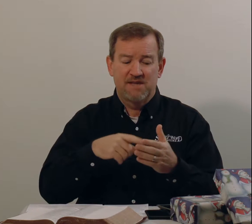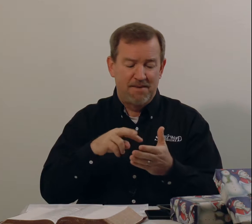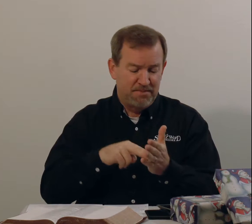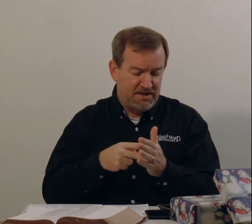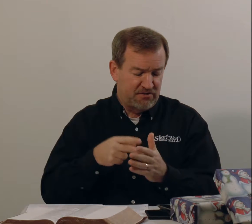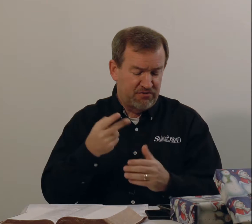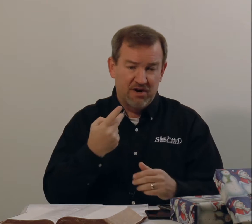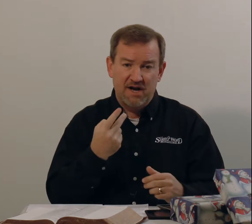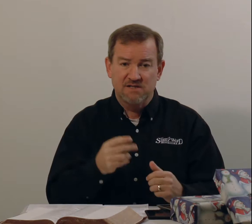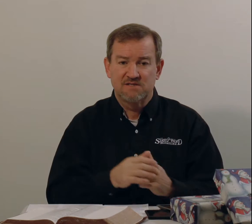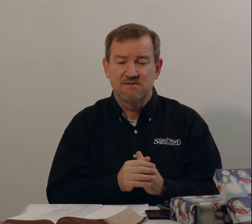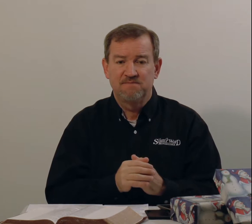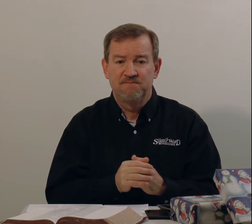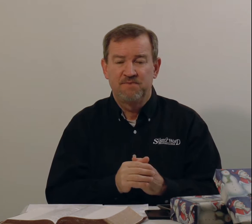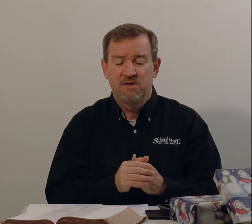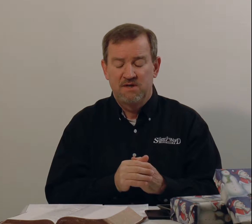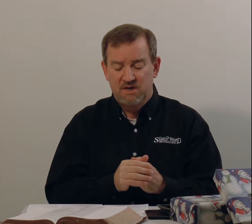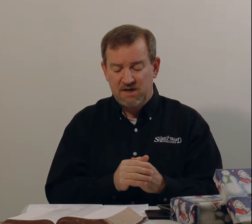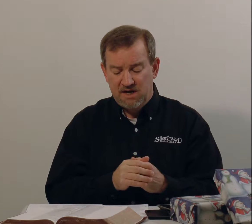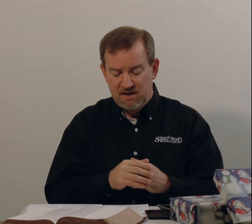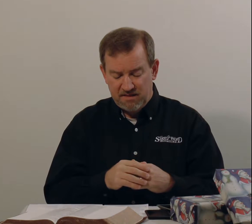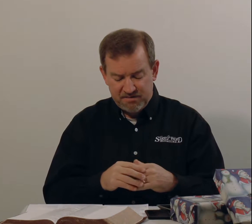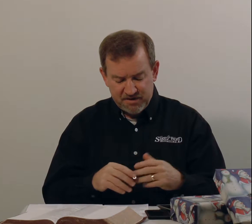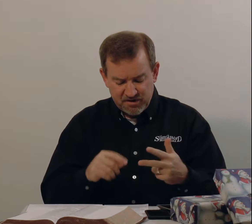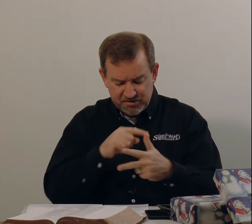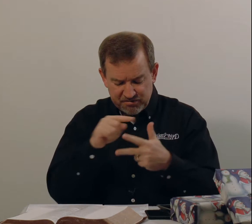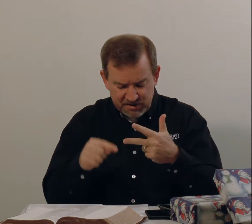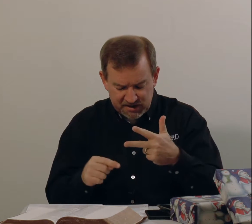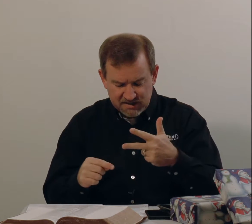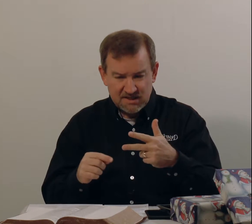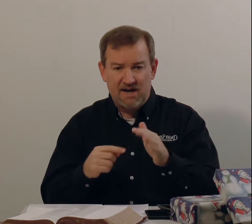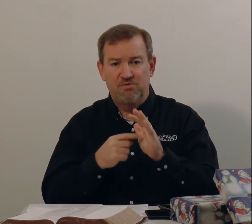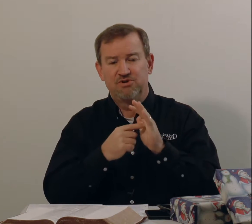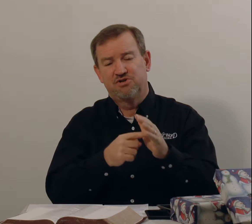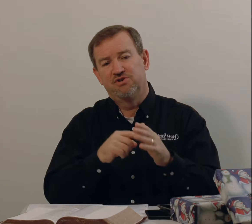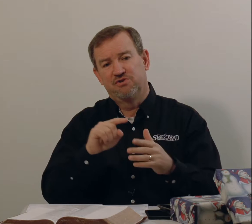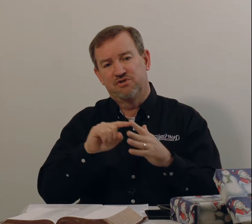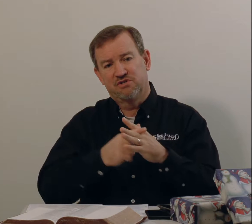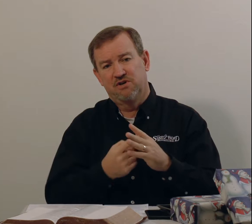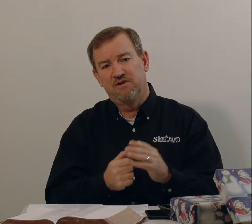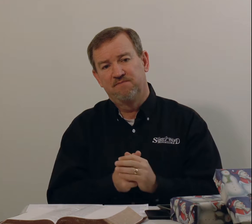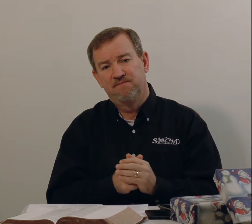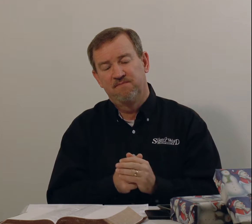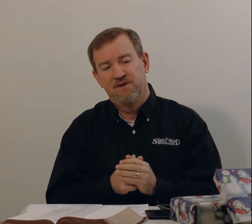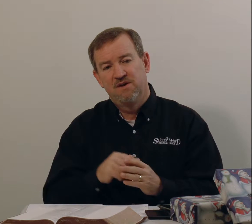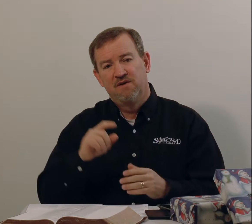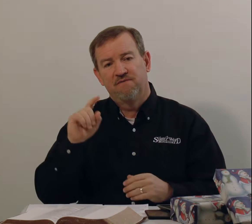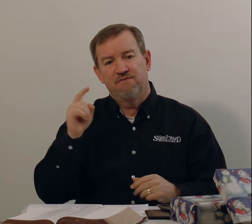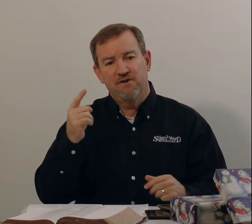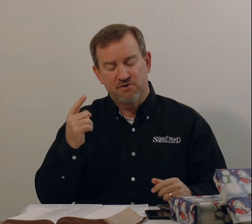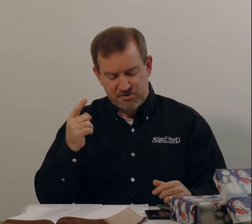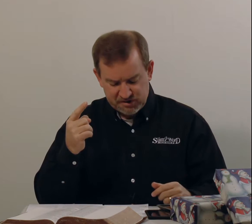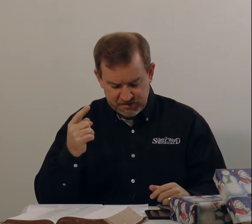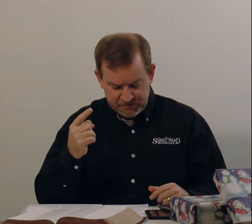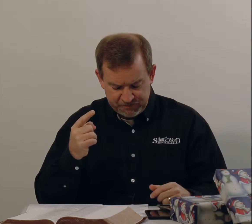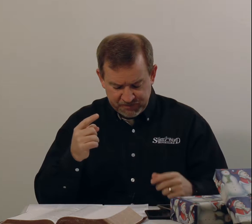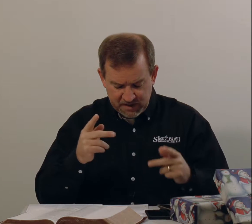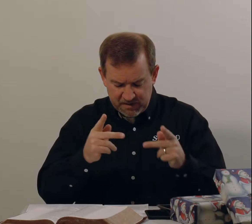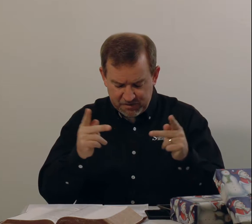that means for us. There are three things that I want to show you to start. First, the